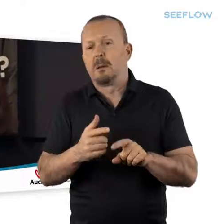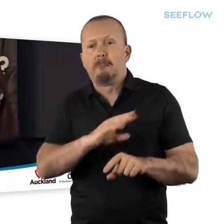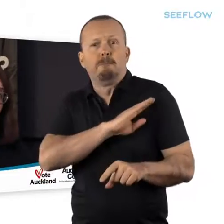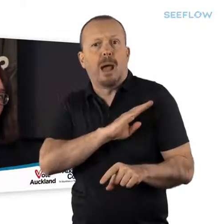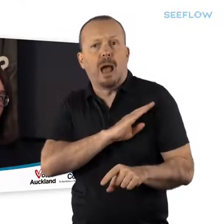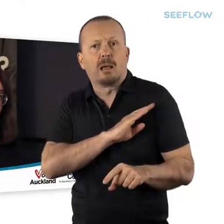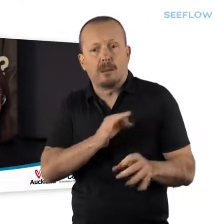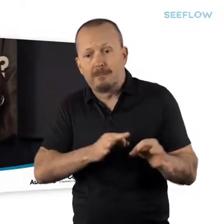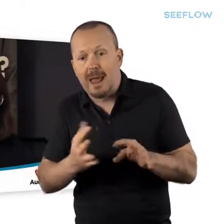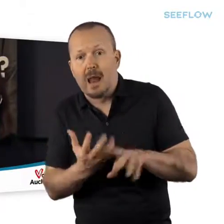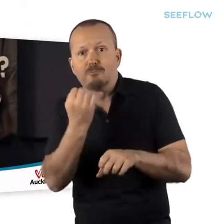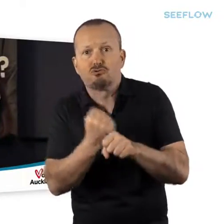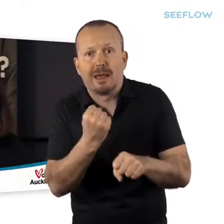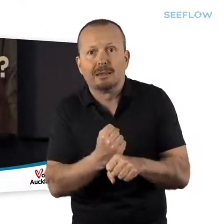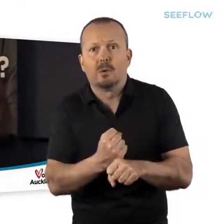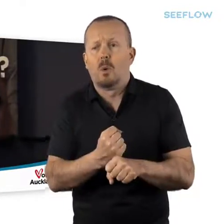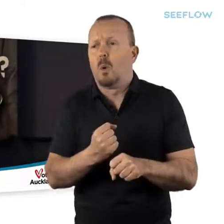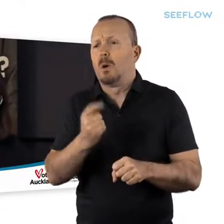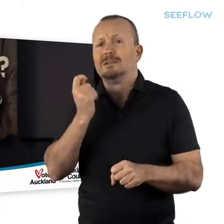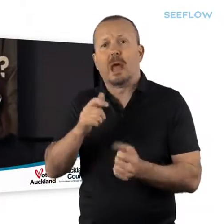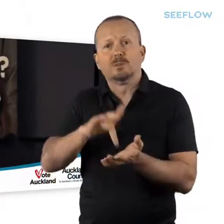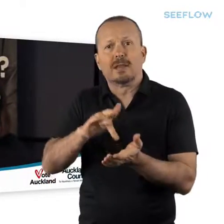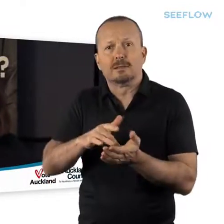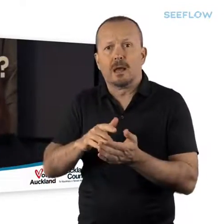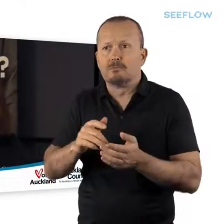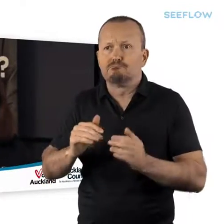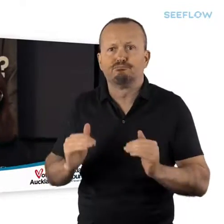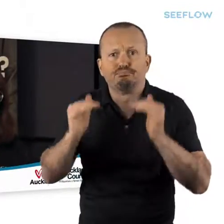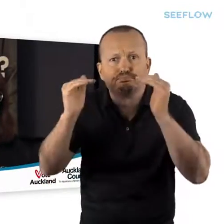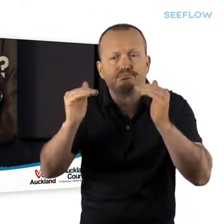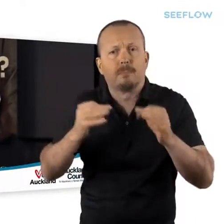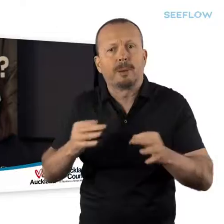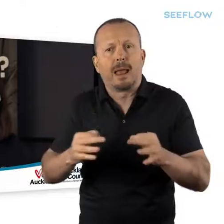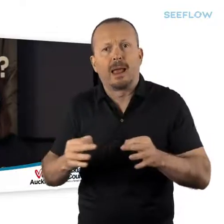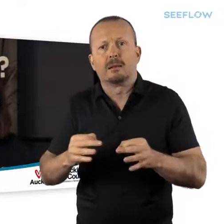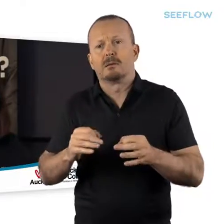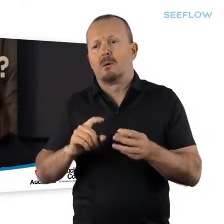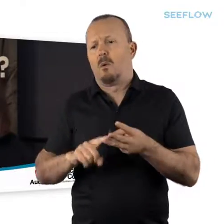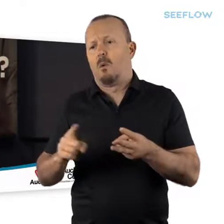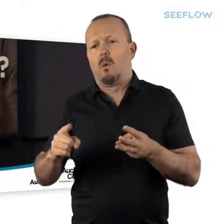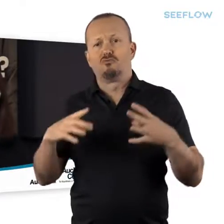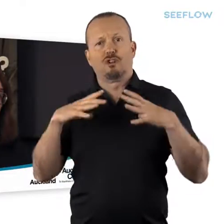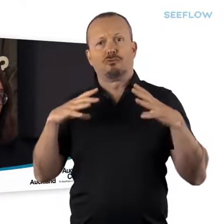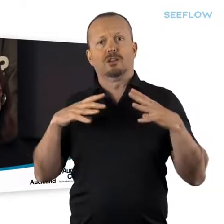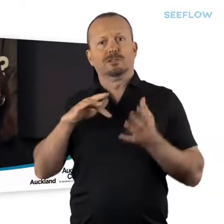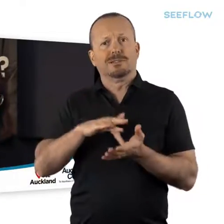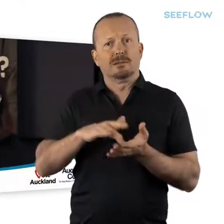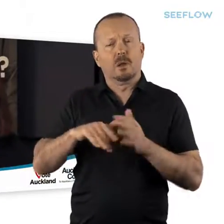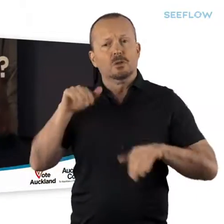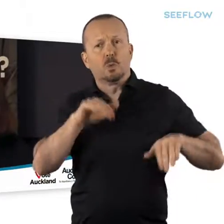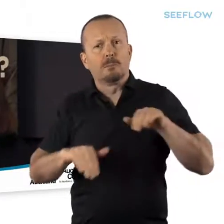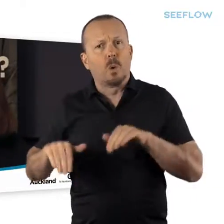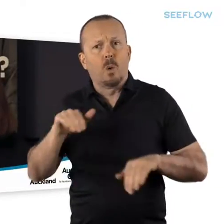like planning or upgrades to parks and town centres. It might be about local services at your recreation